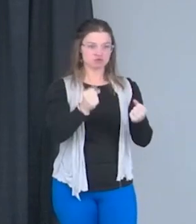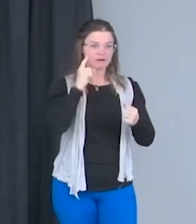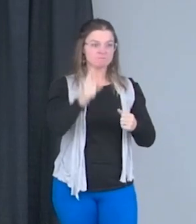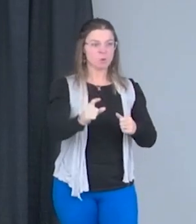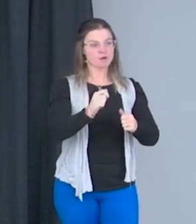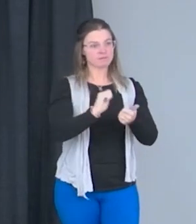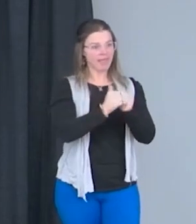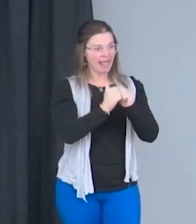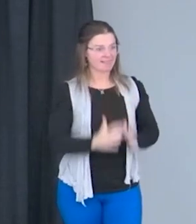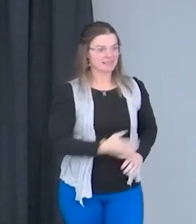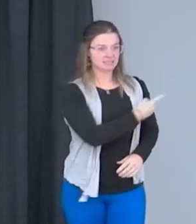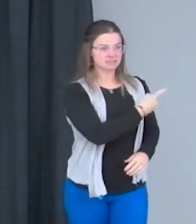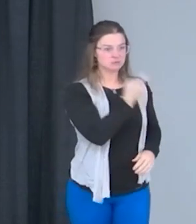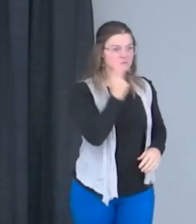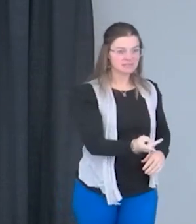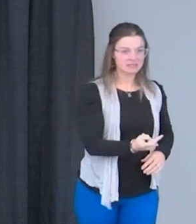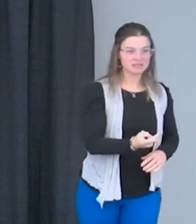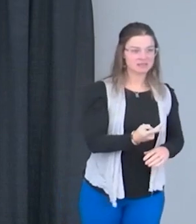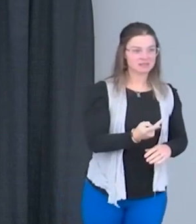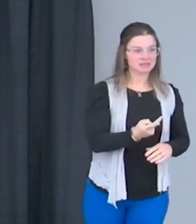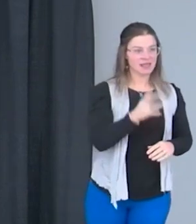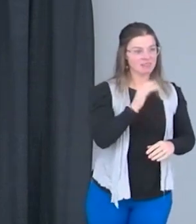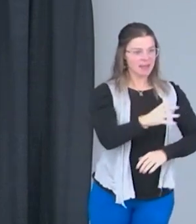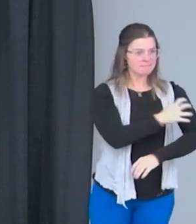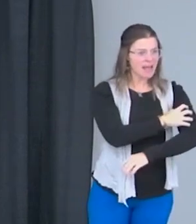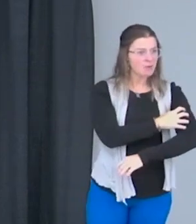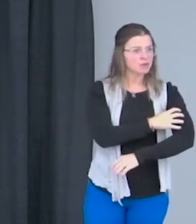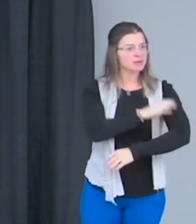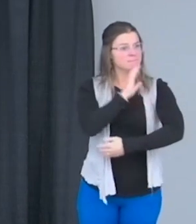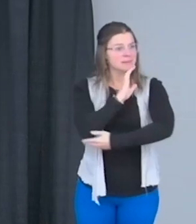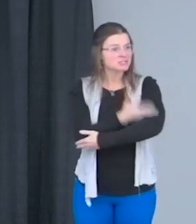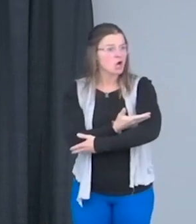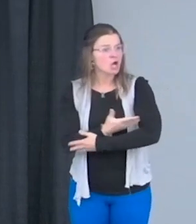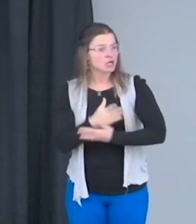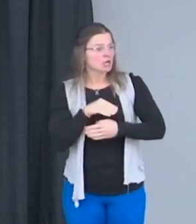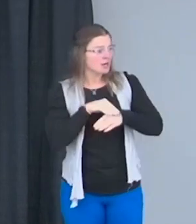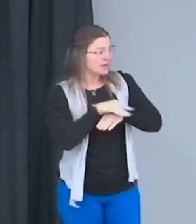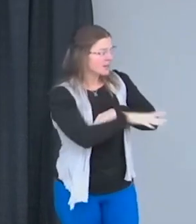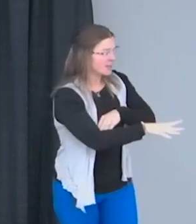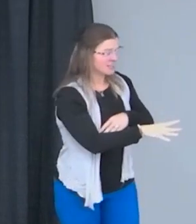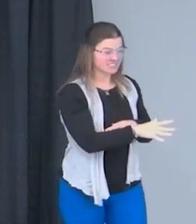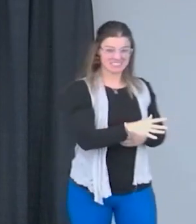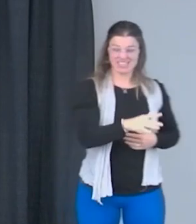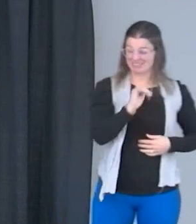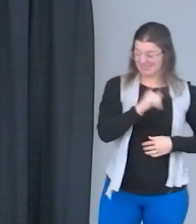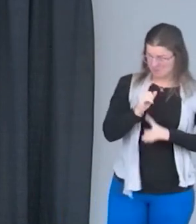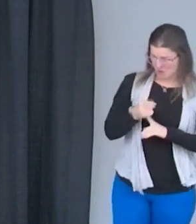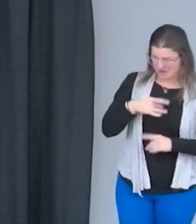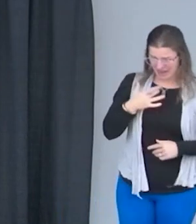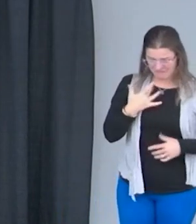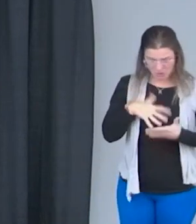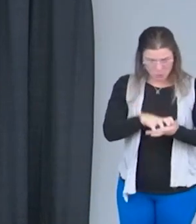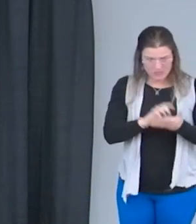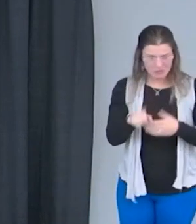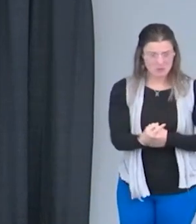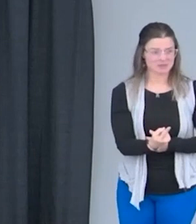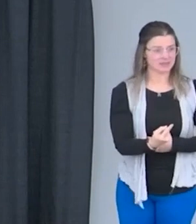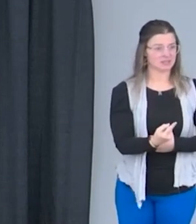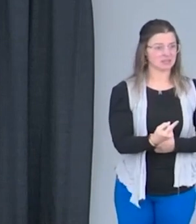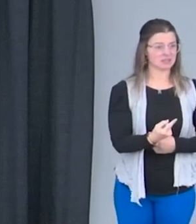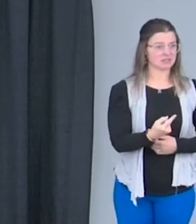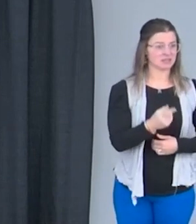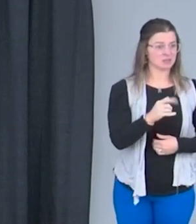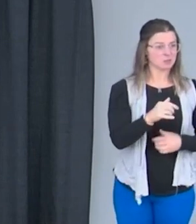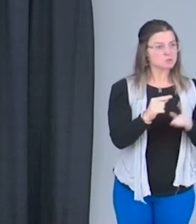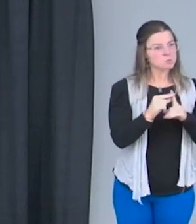that power, was that my daughter spoke life into me when all I saw was weakness. And I understood that words are powerful. We just got to understand when we hear them,